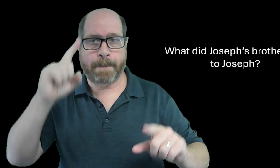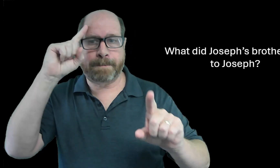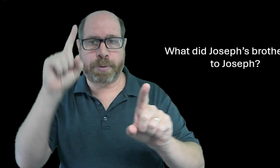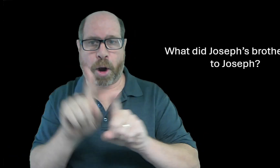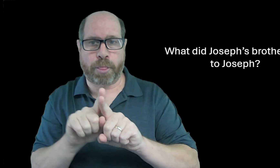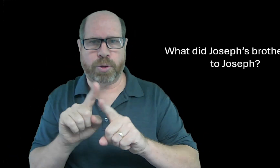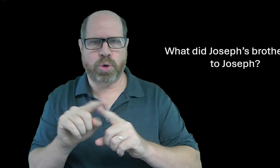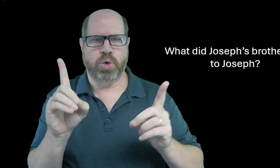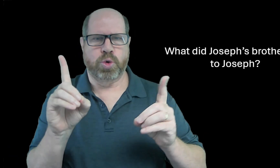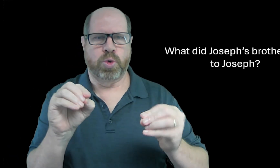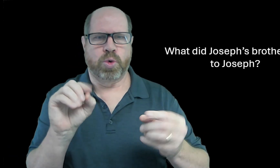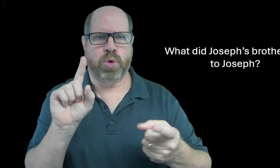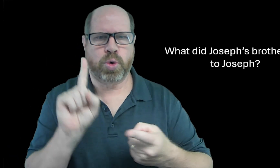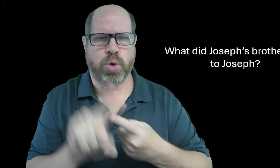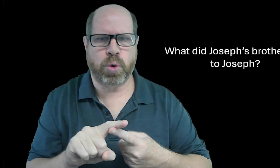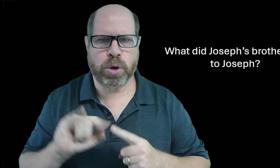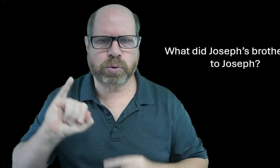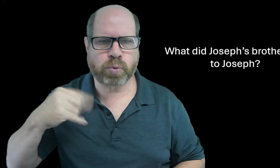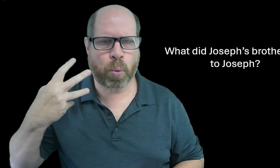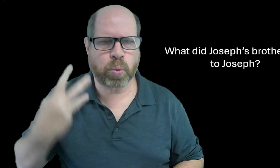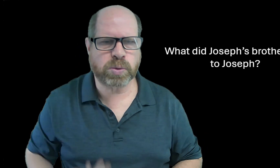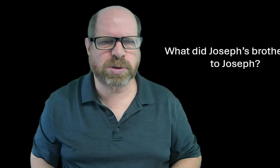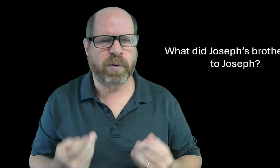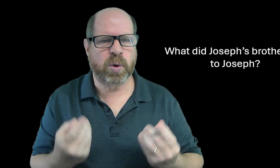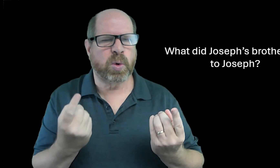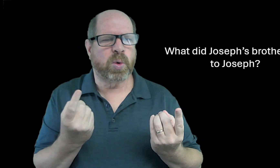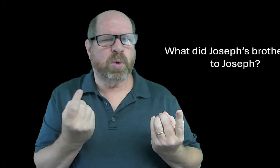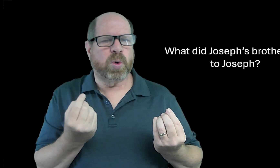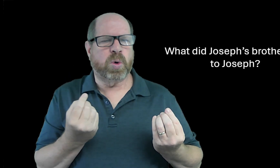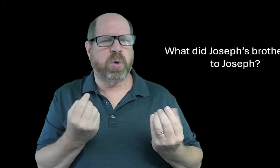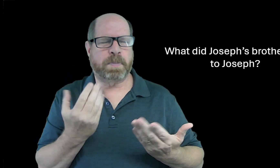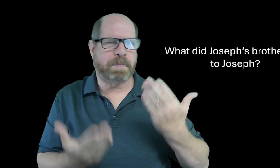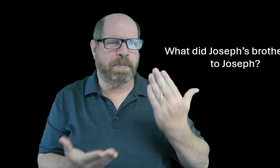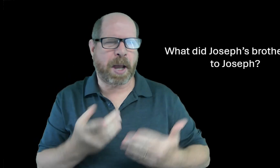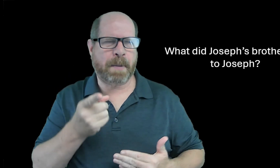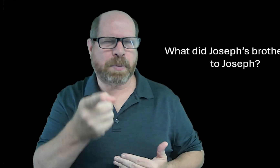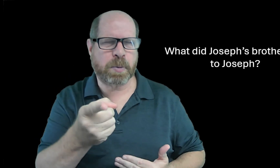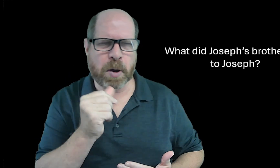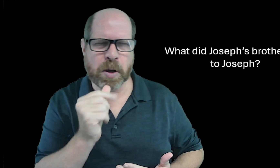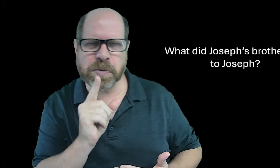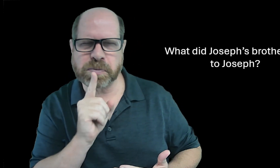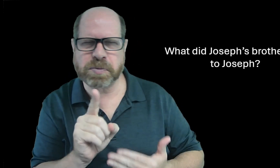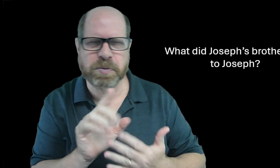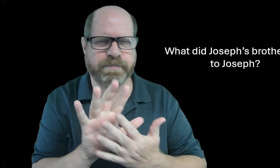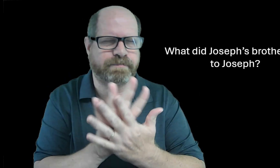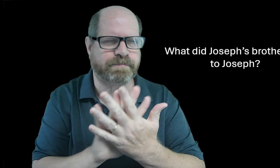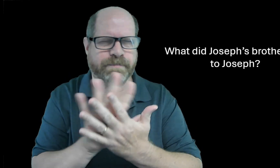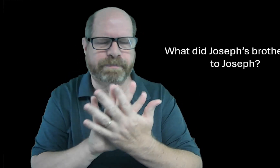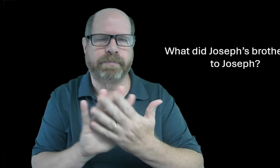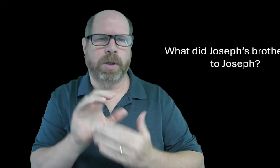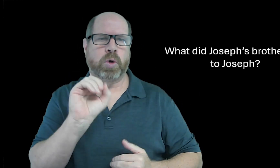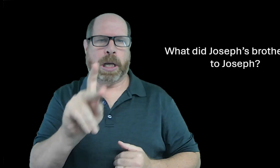brothers do to him what did they do to him maybe you're not sure